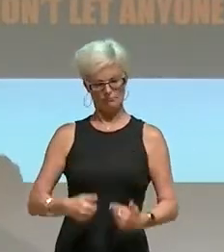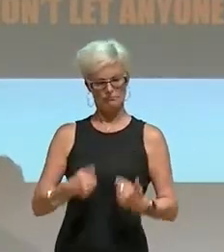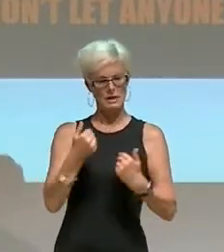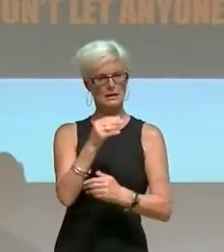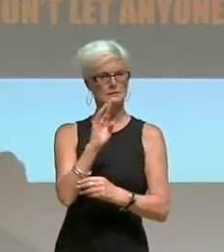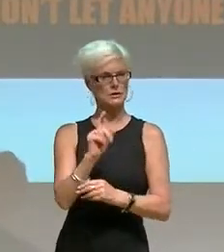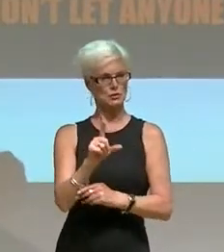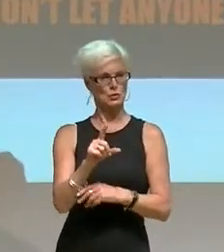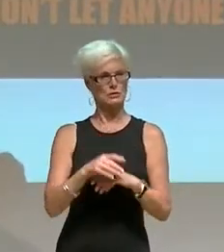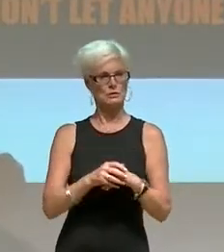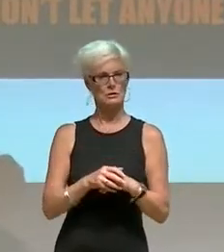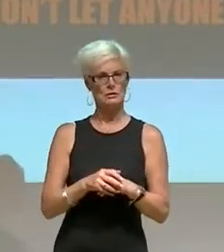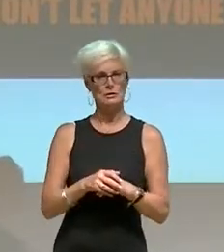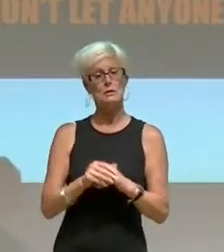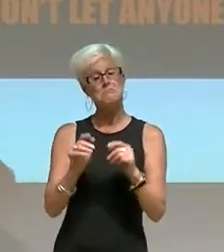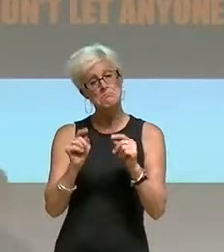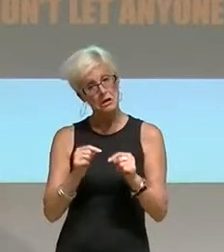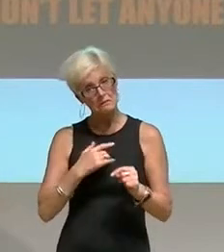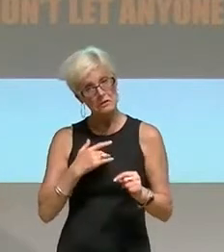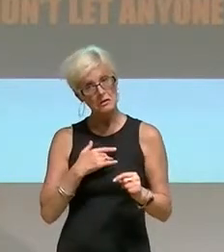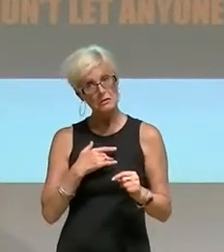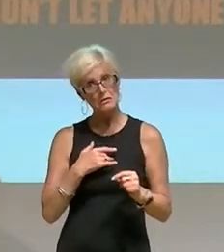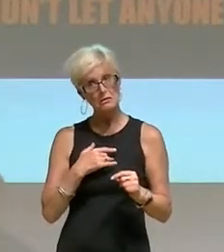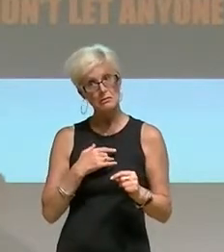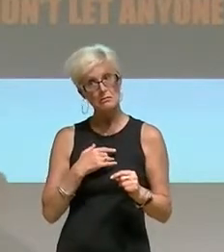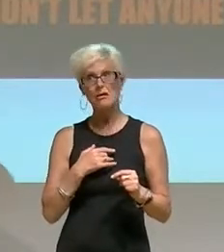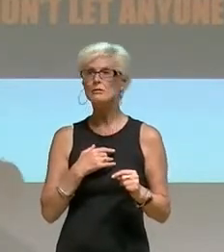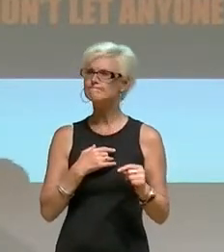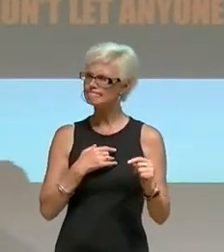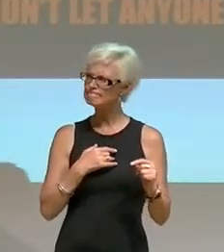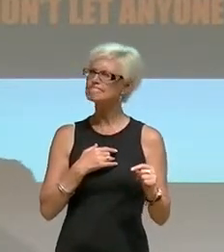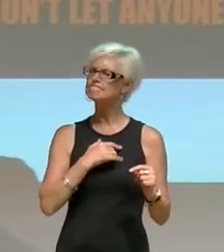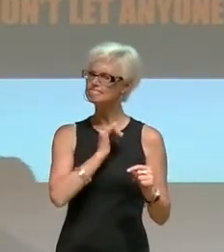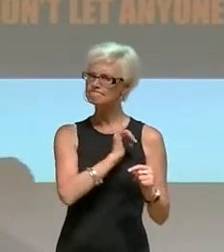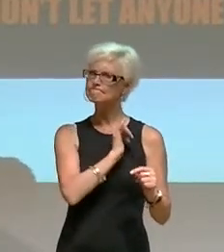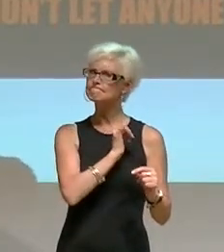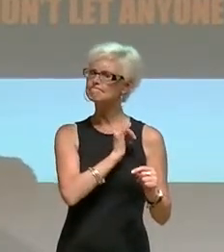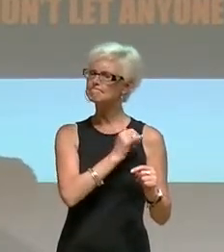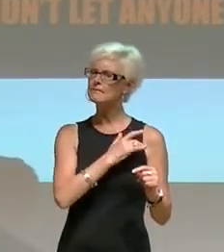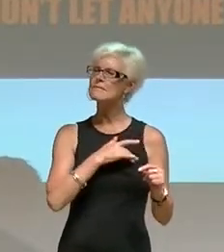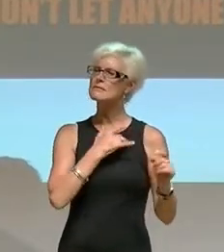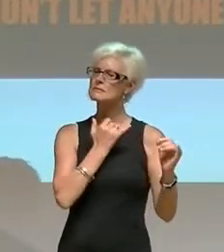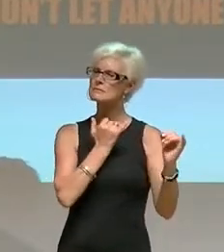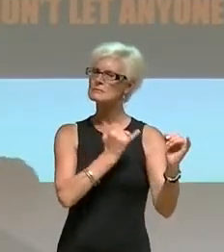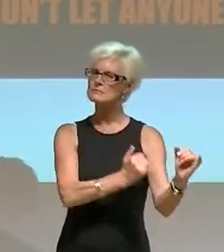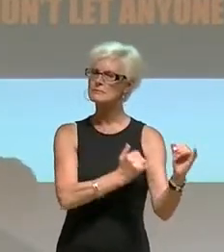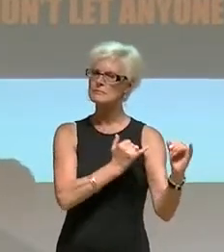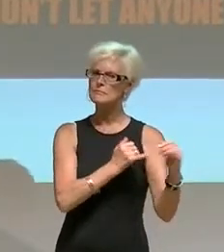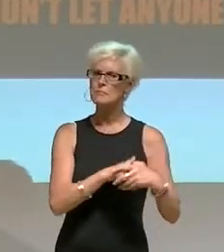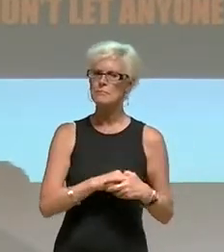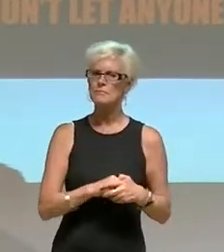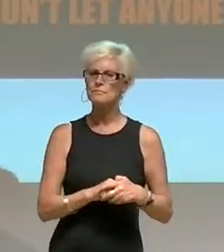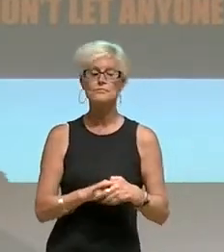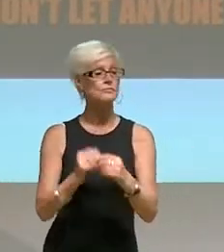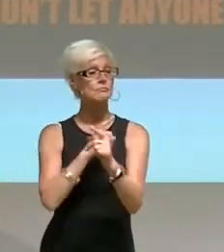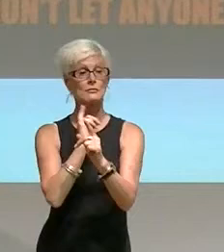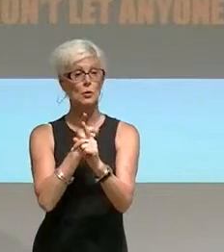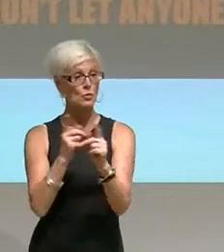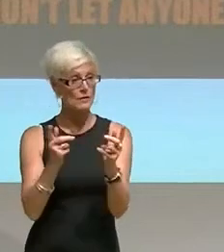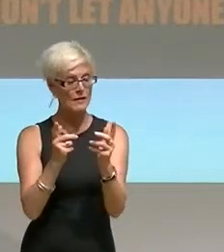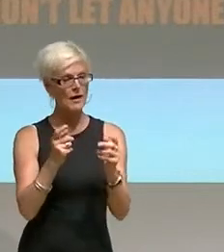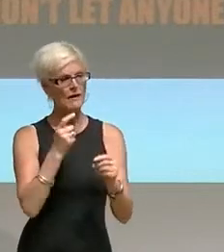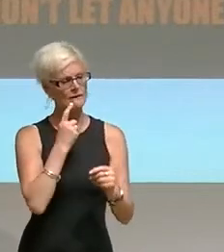but nonetheless find much resonance in asexuality. The goal is to consider the particular challenges